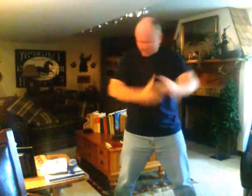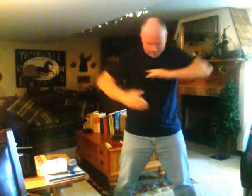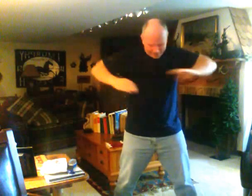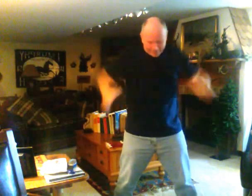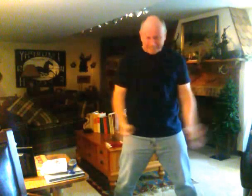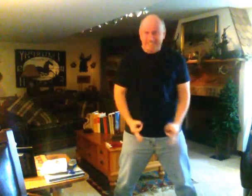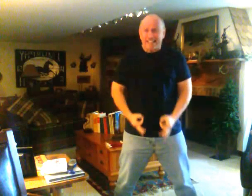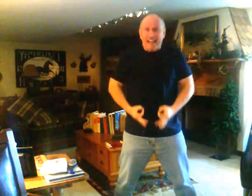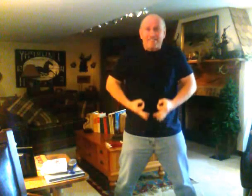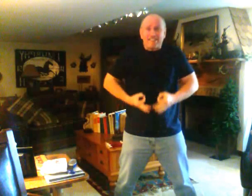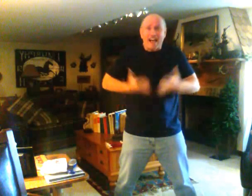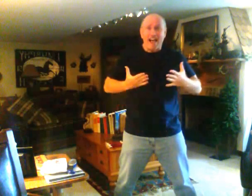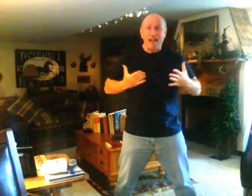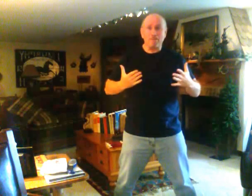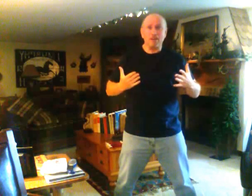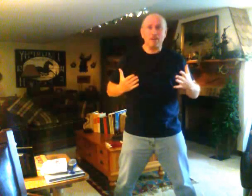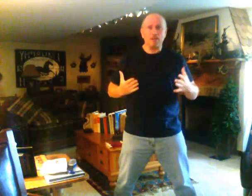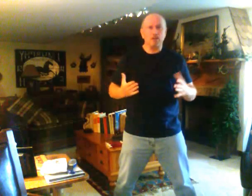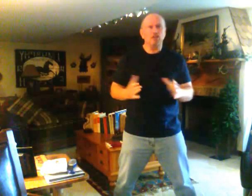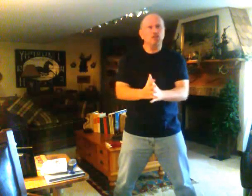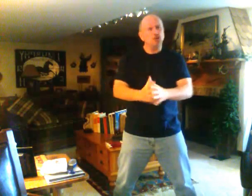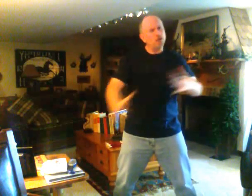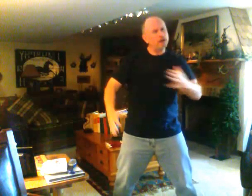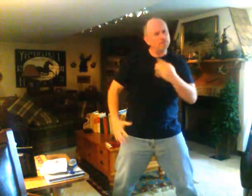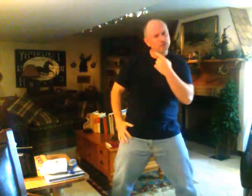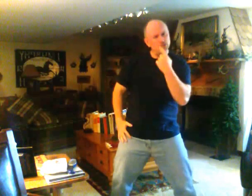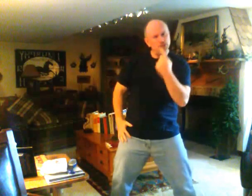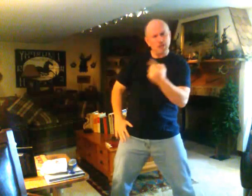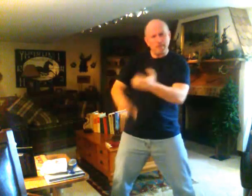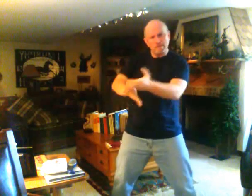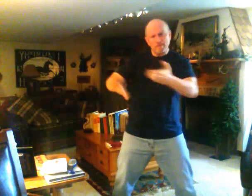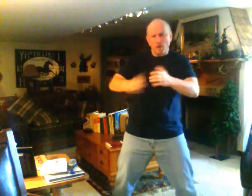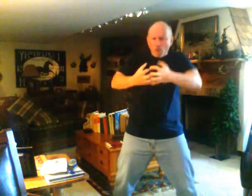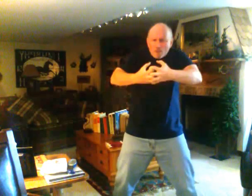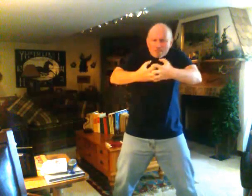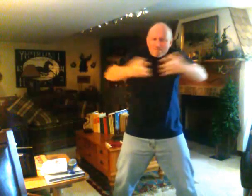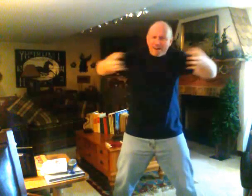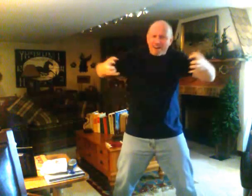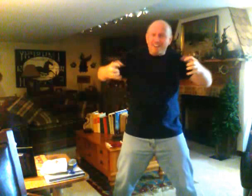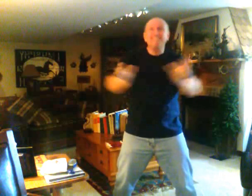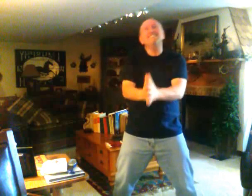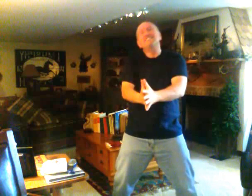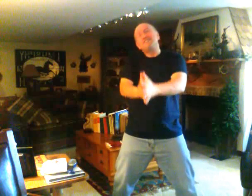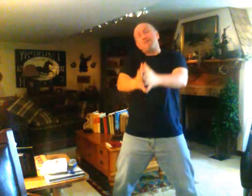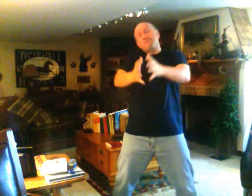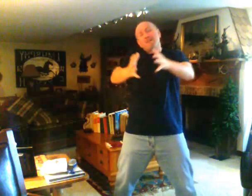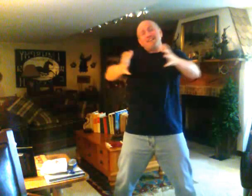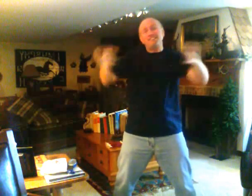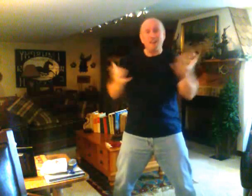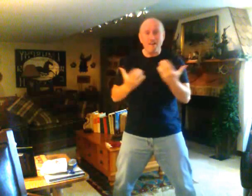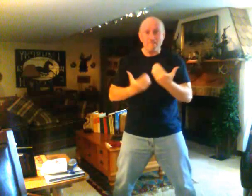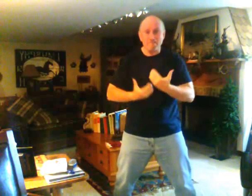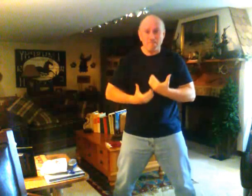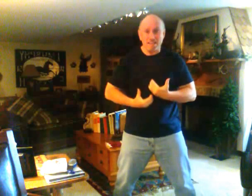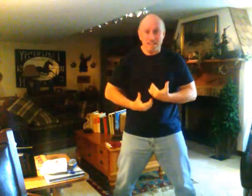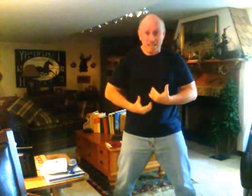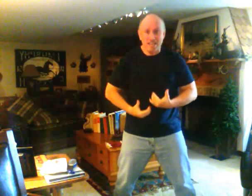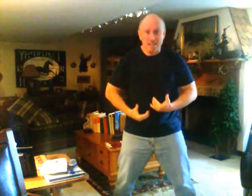this lifetime. So let me see, before we part, so much of me,